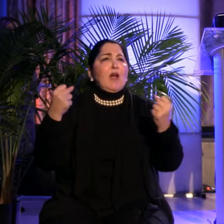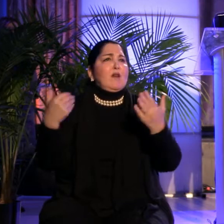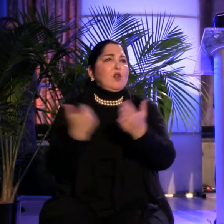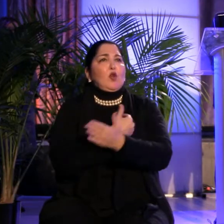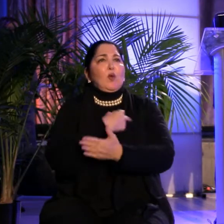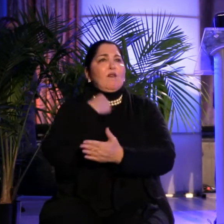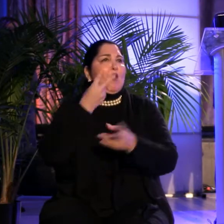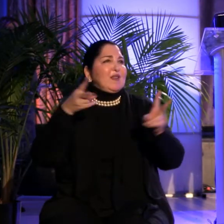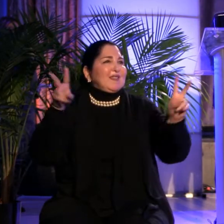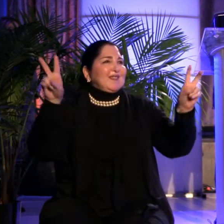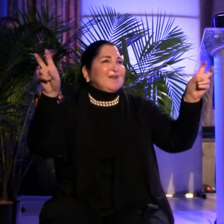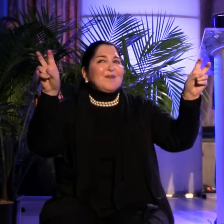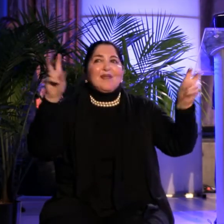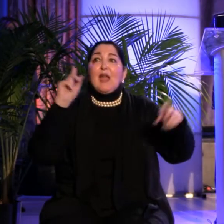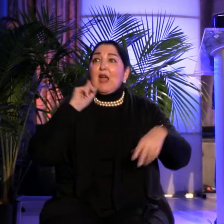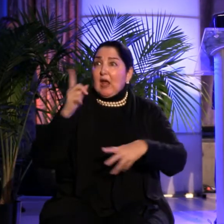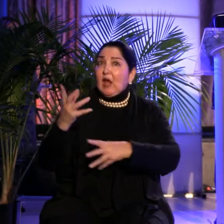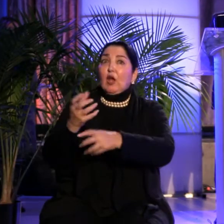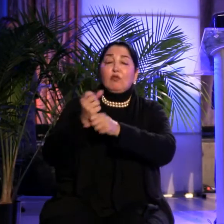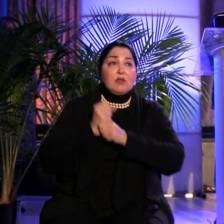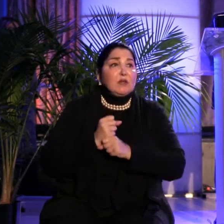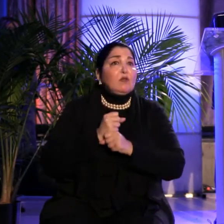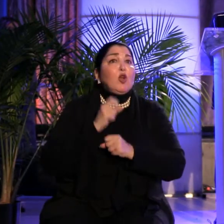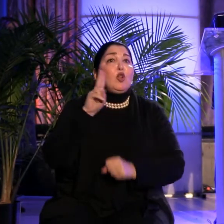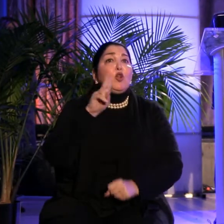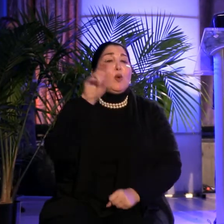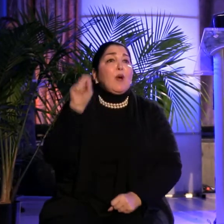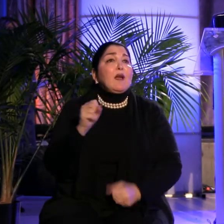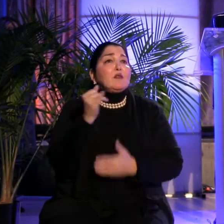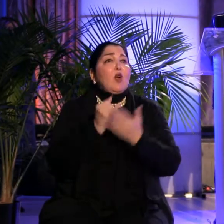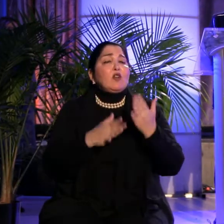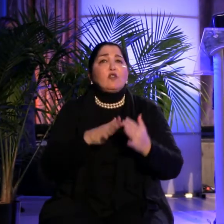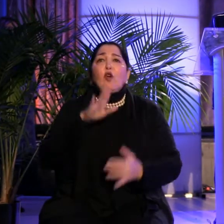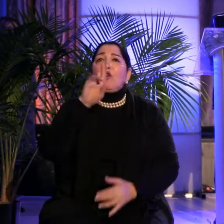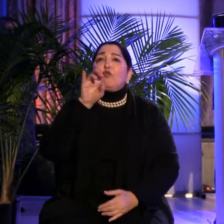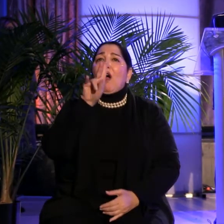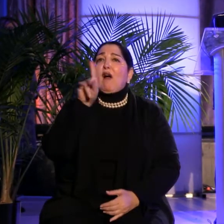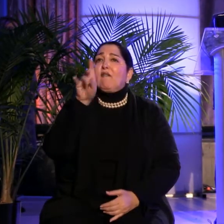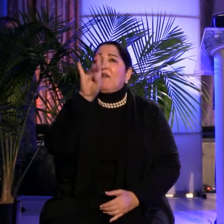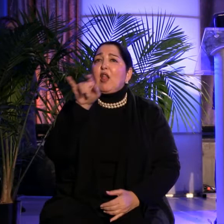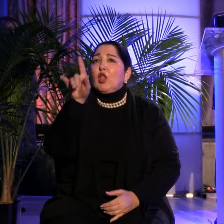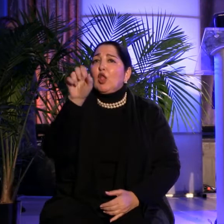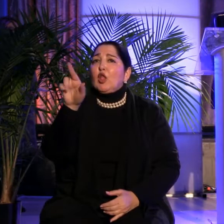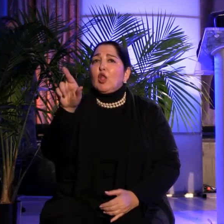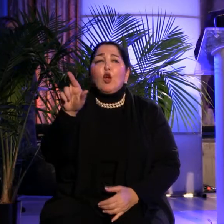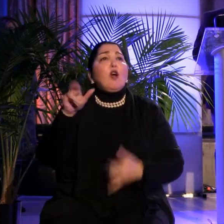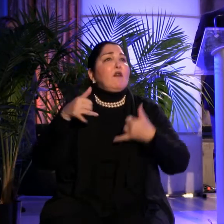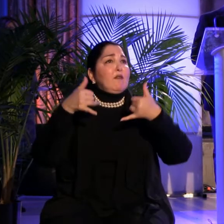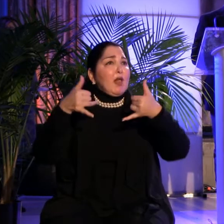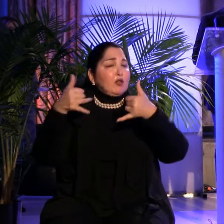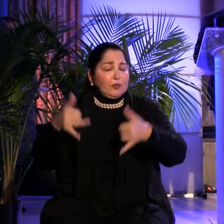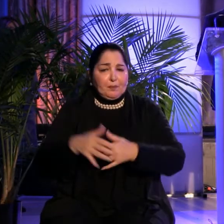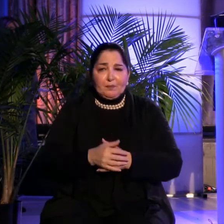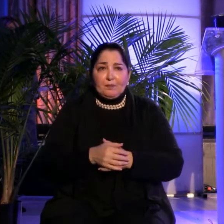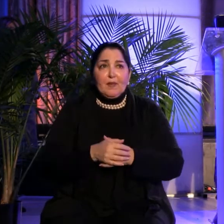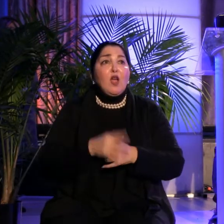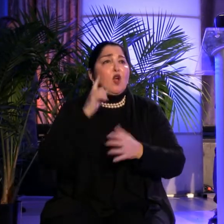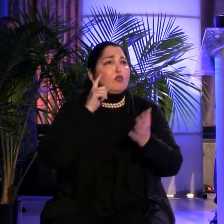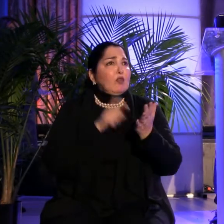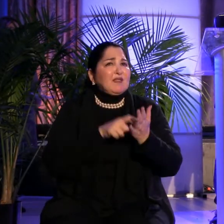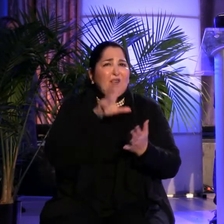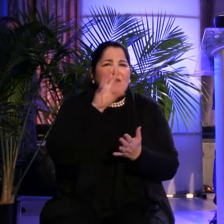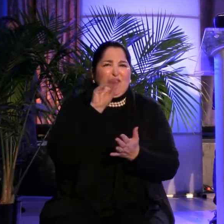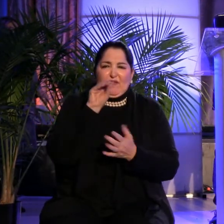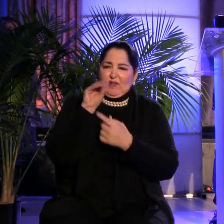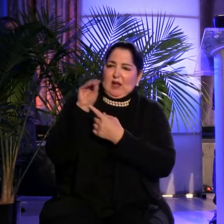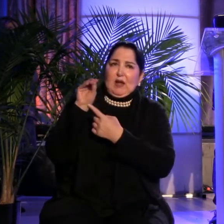is an inaugural recipient of the United States Artist Rockefeller Fellowship, which annually recognizes 50 of our